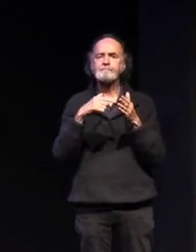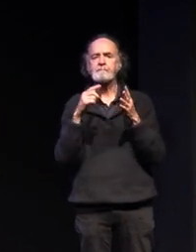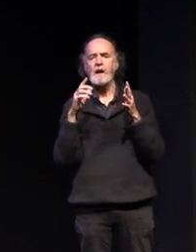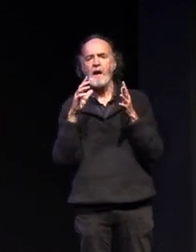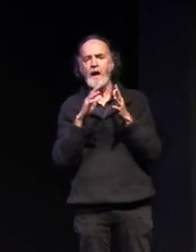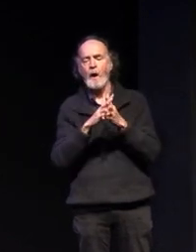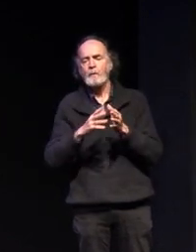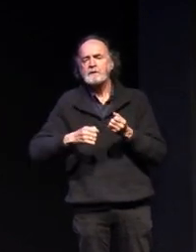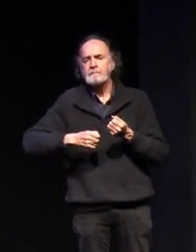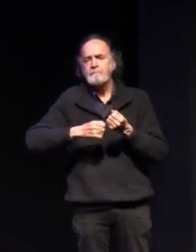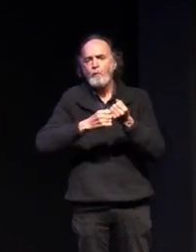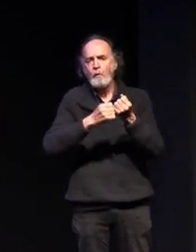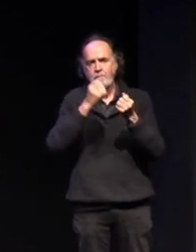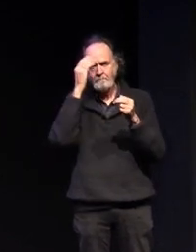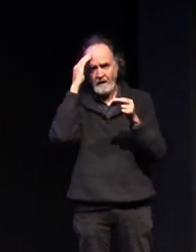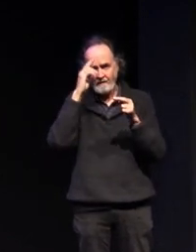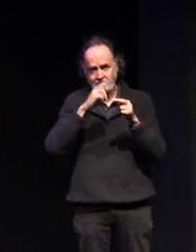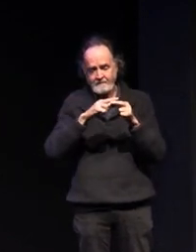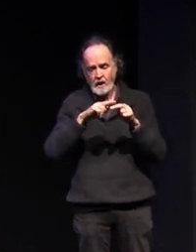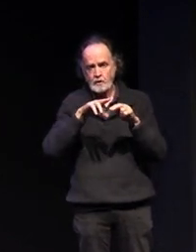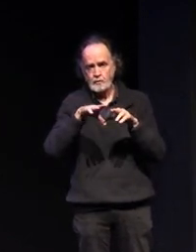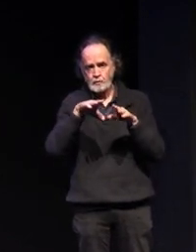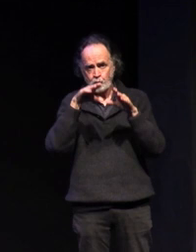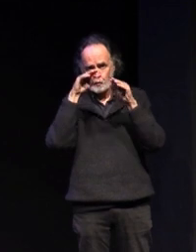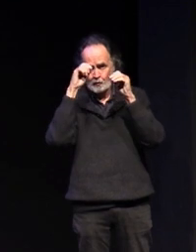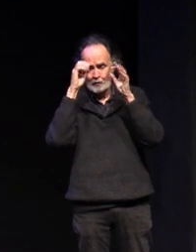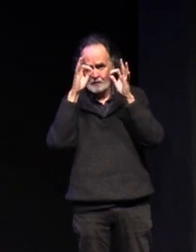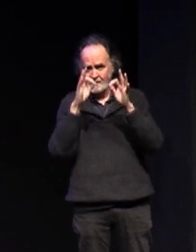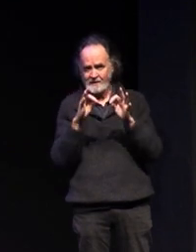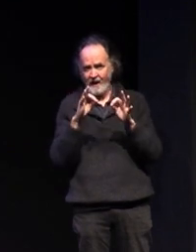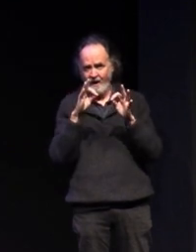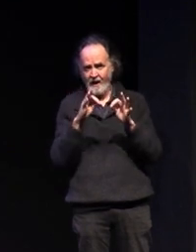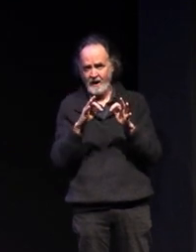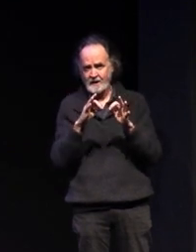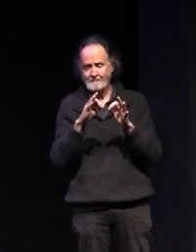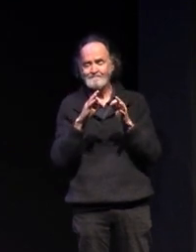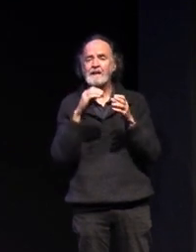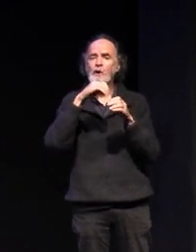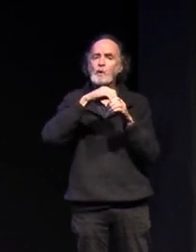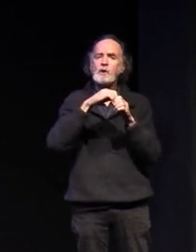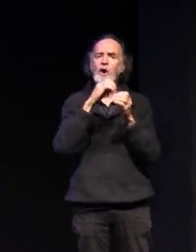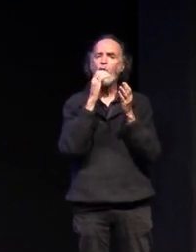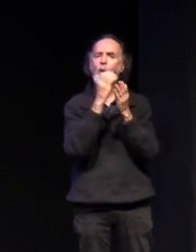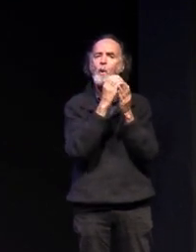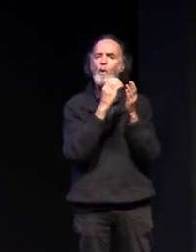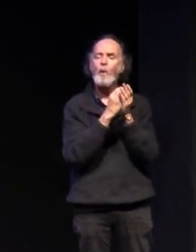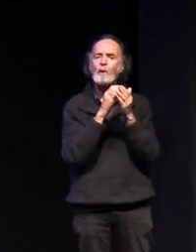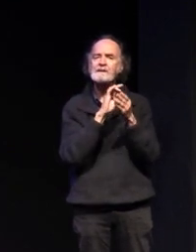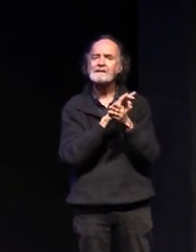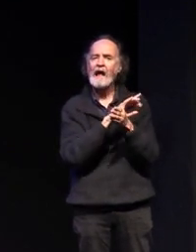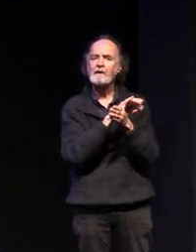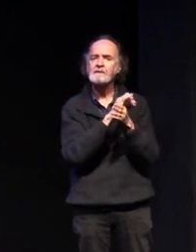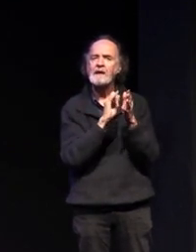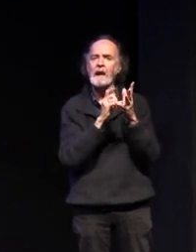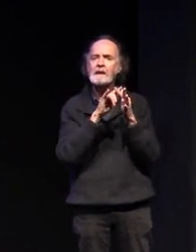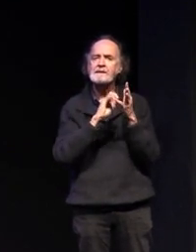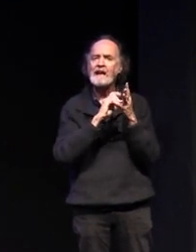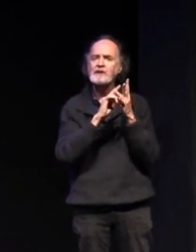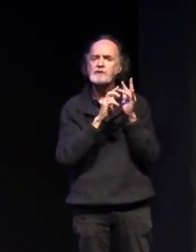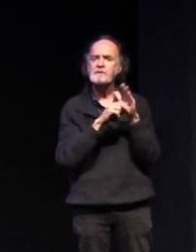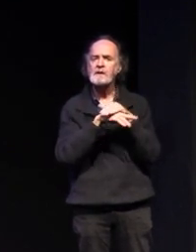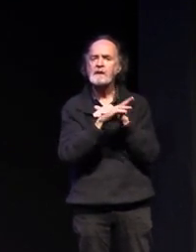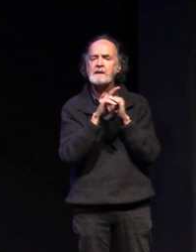families and students in making those decisions and they include the course counselling sessions that are run in the year seven to ten colleges